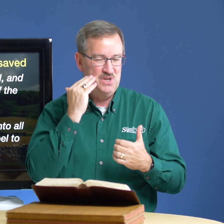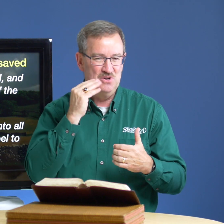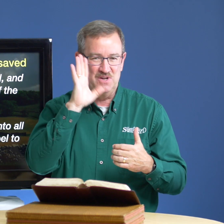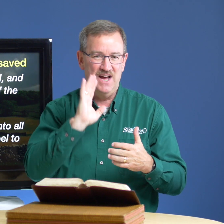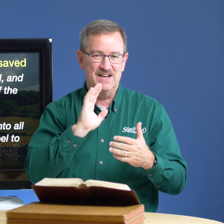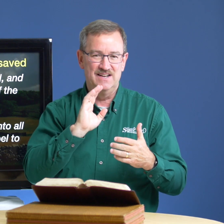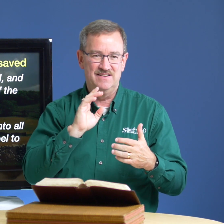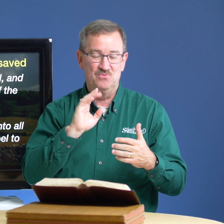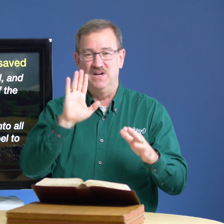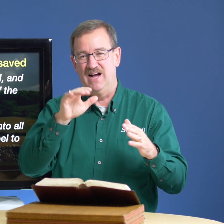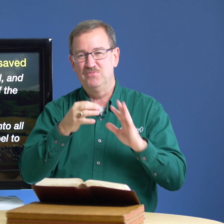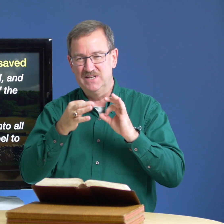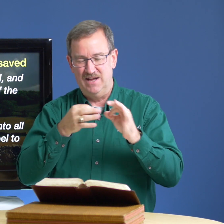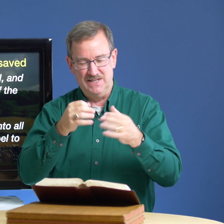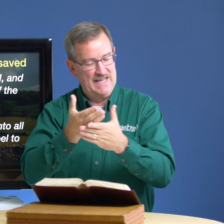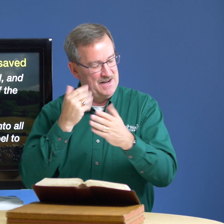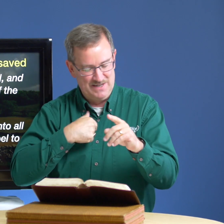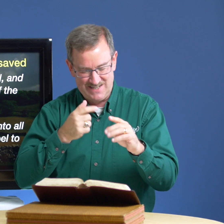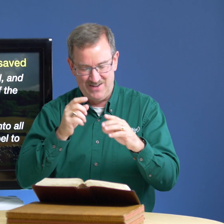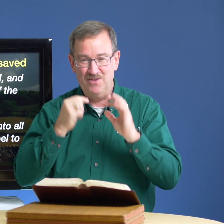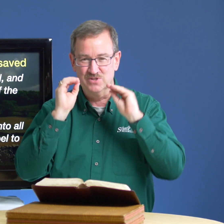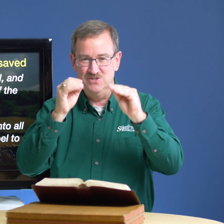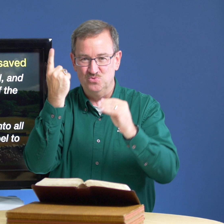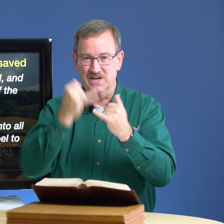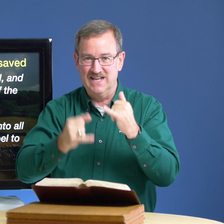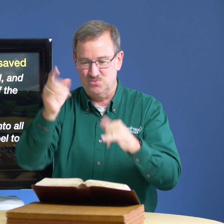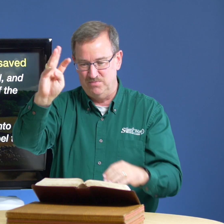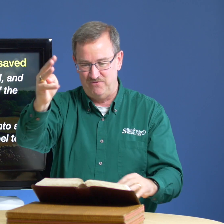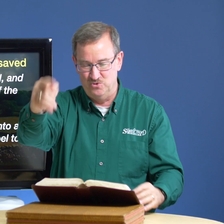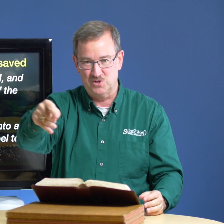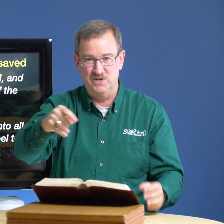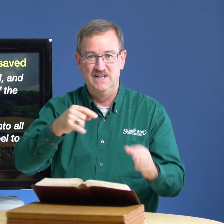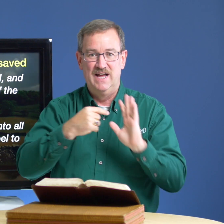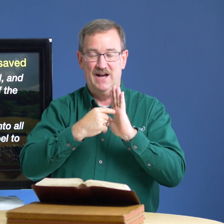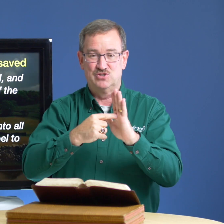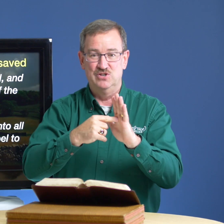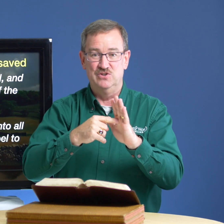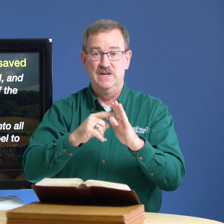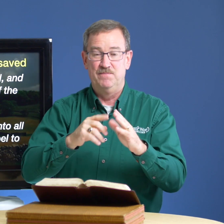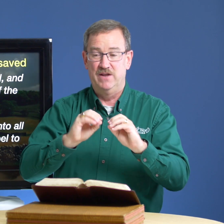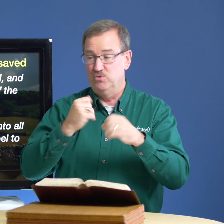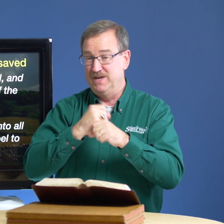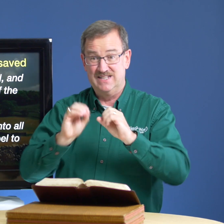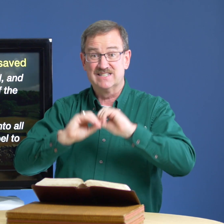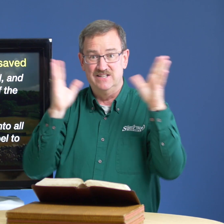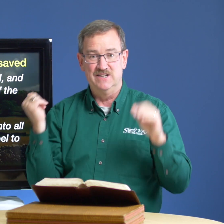we know god well i'm gonna i'm getting ahead of myself i will teach you one last one my fourth one i'll show you and we'll make this clear